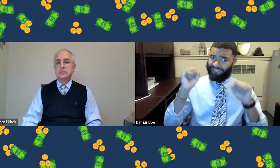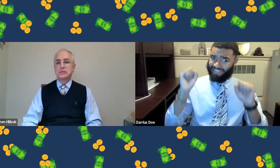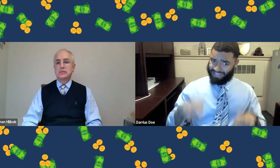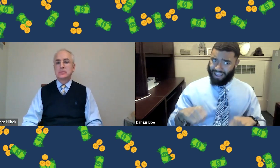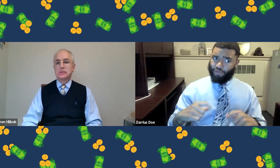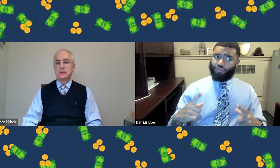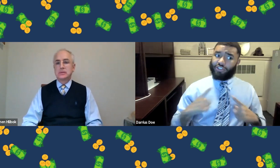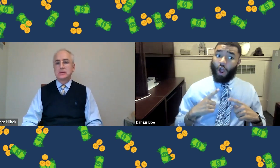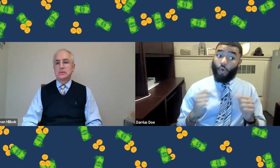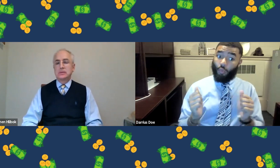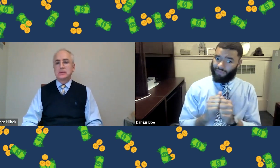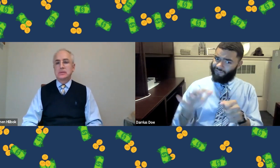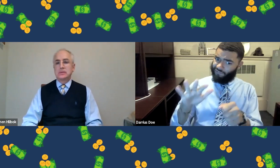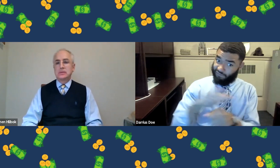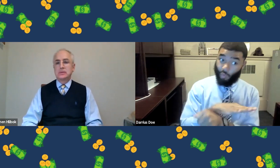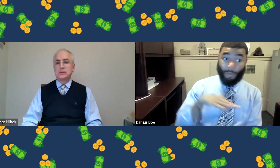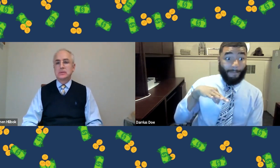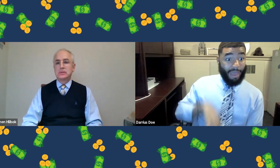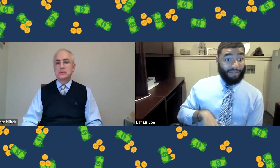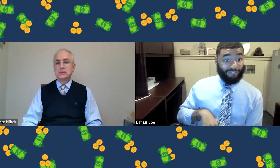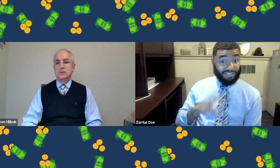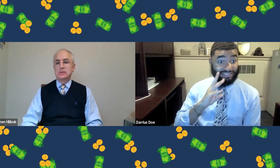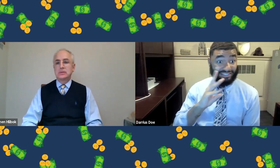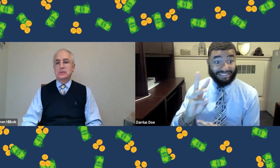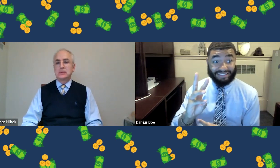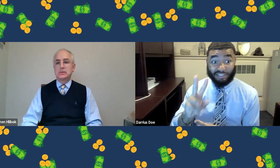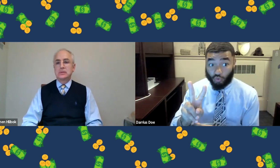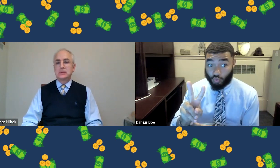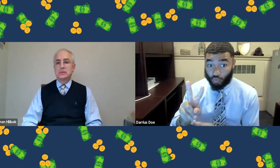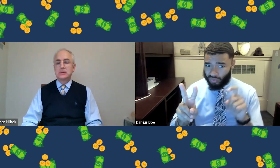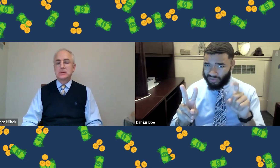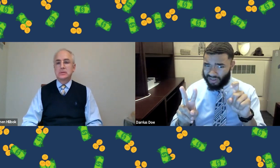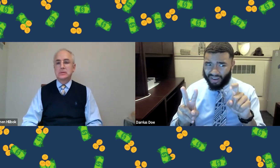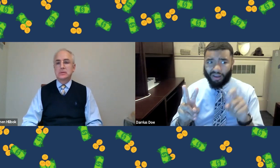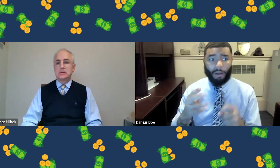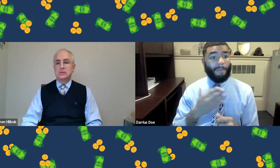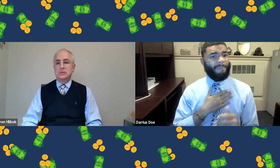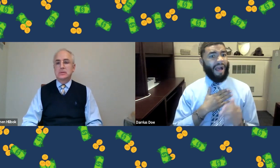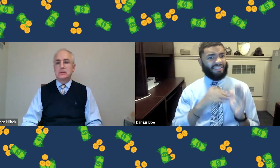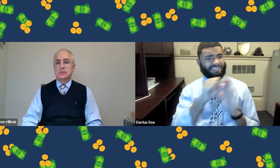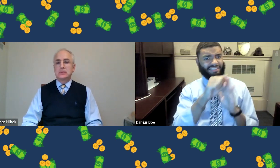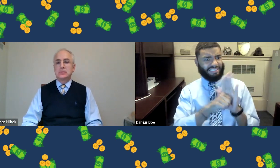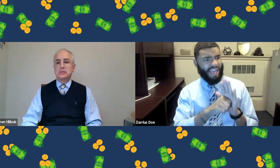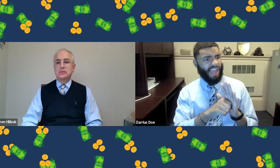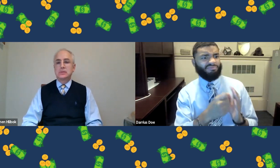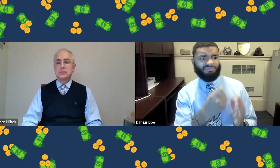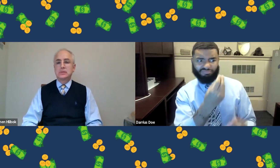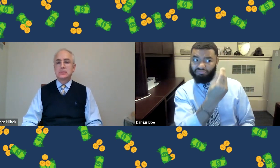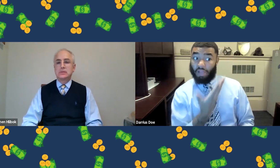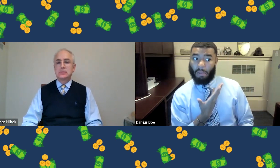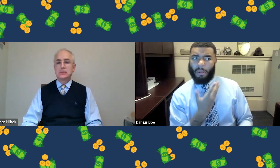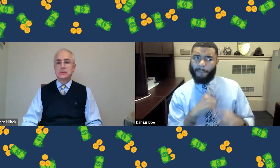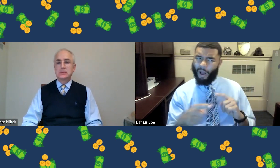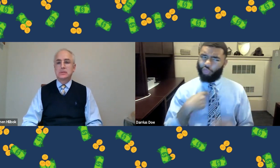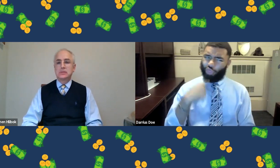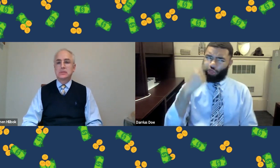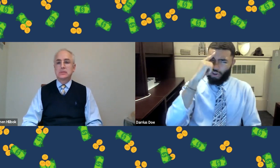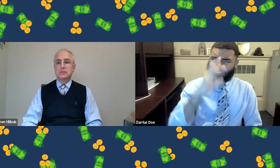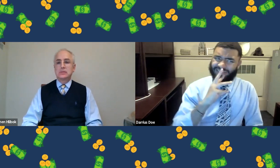question is, can deaf people retire with full benefits at age 62? Because my state keeps telling